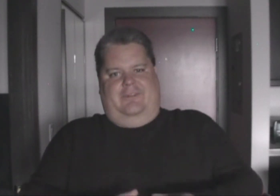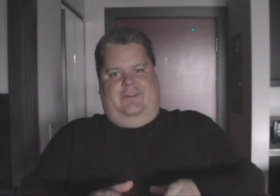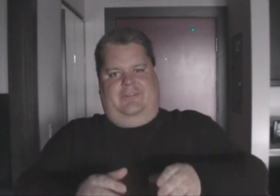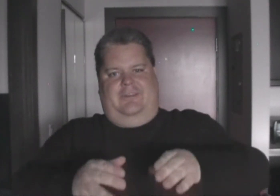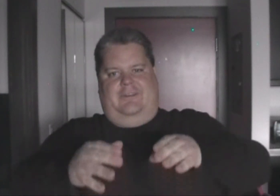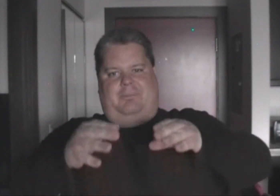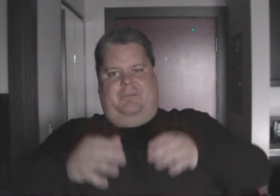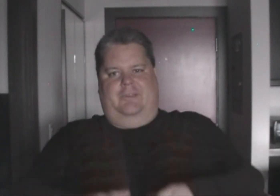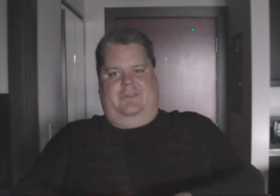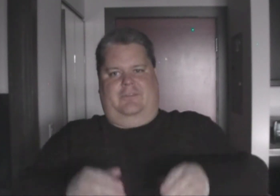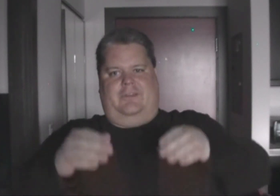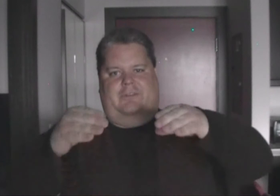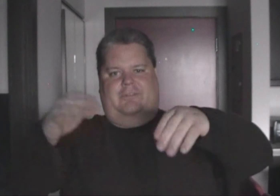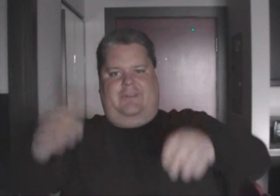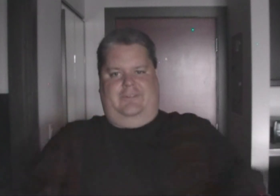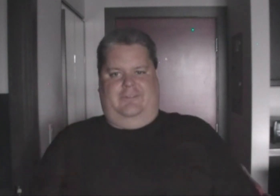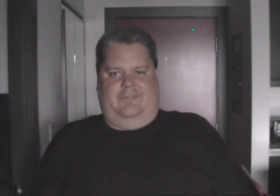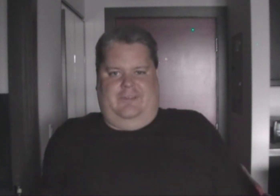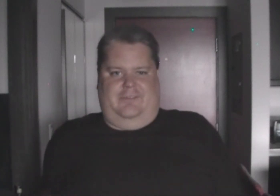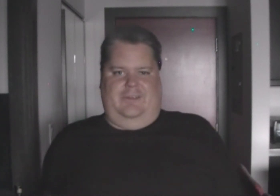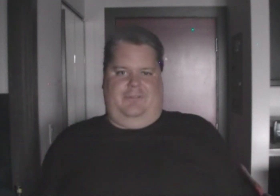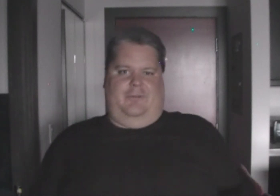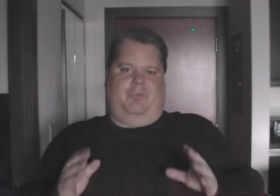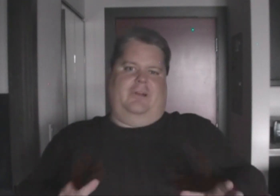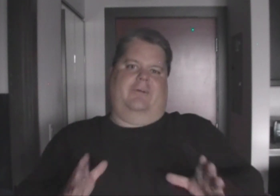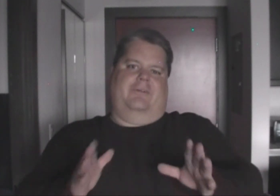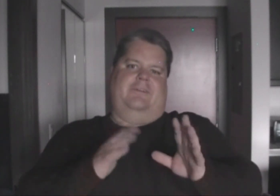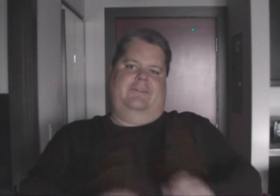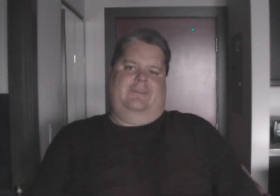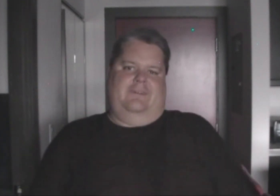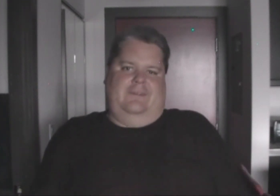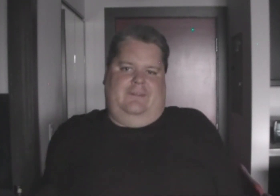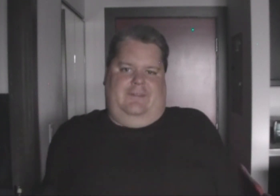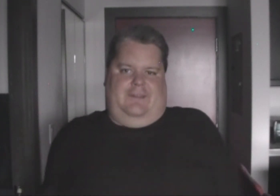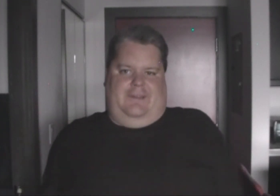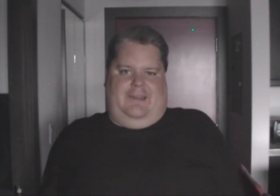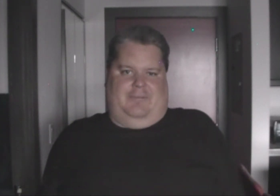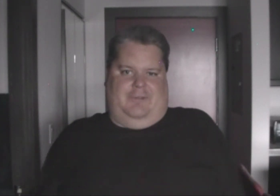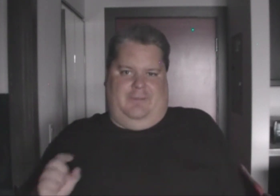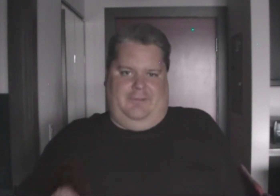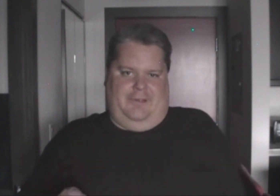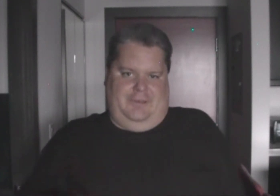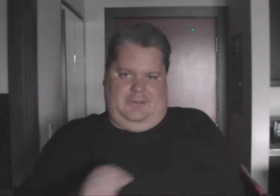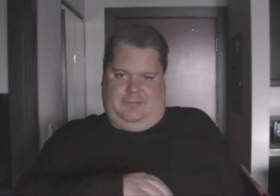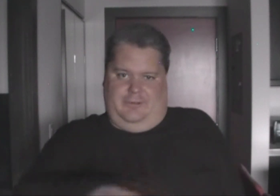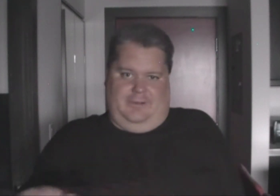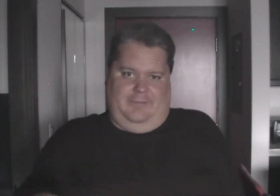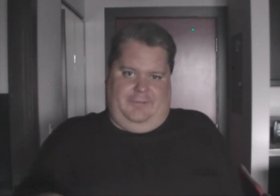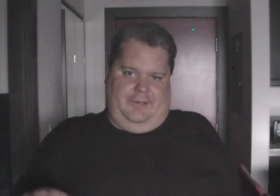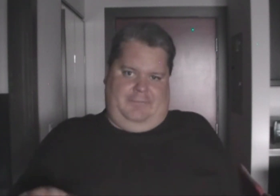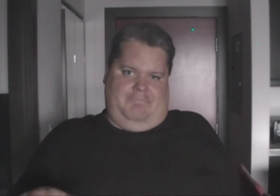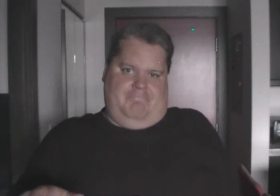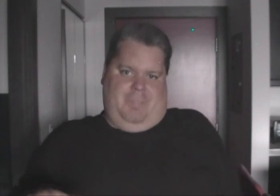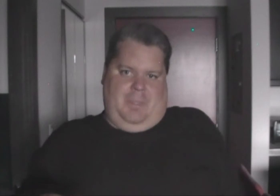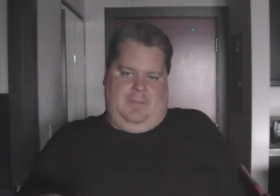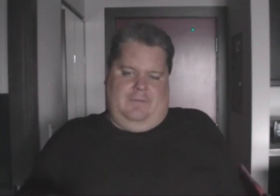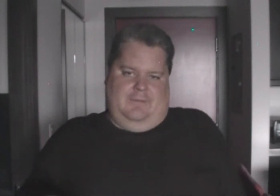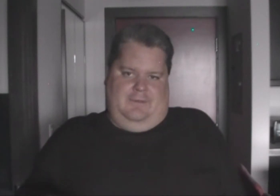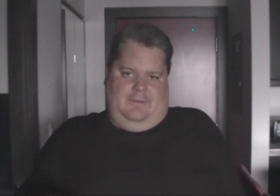gradually get up and it gets faster and faster. And eventually I felt proud that after level nine, you could start at level nine where